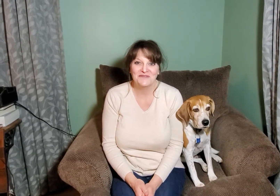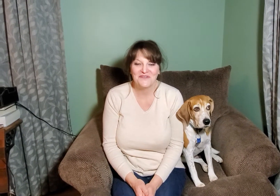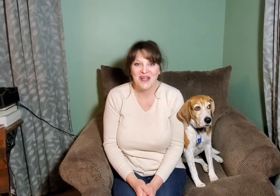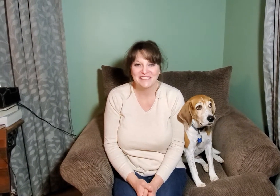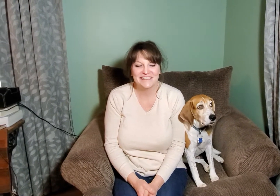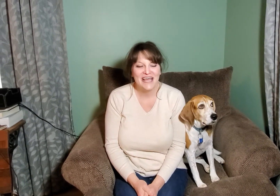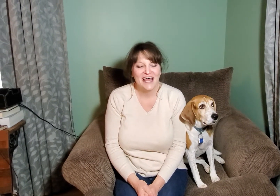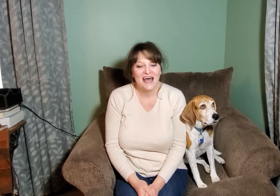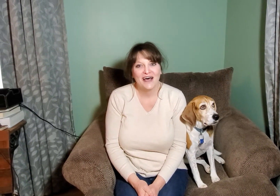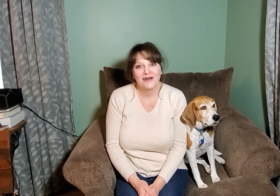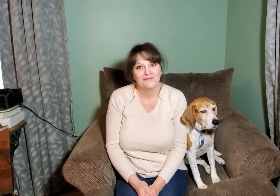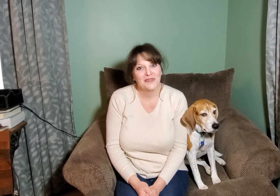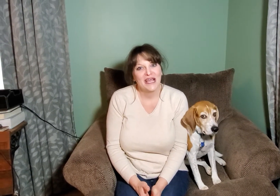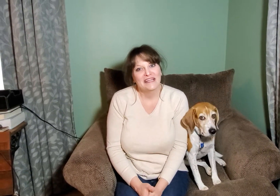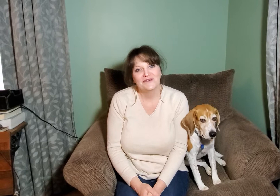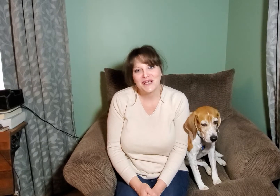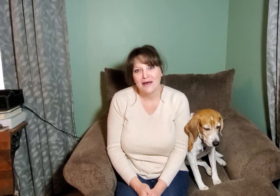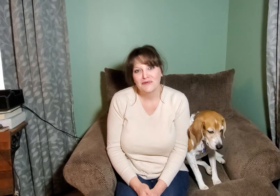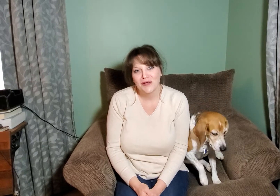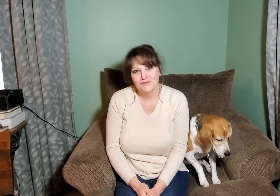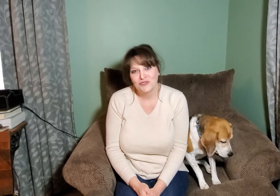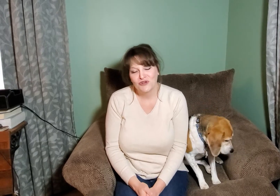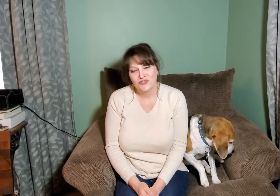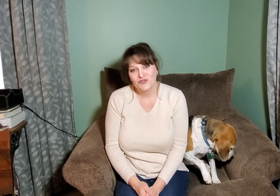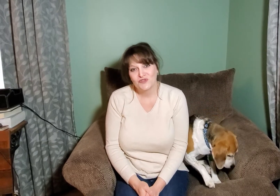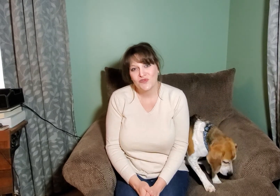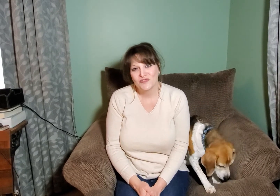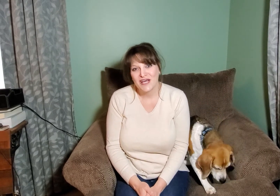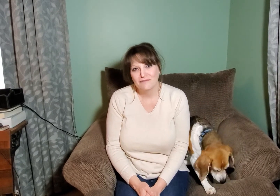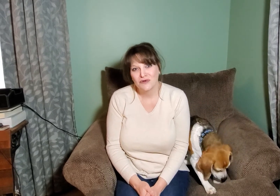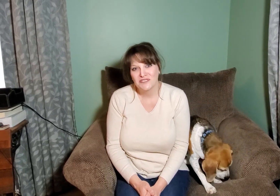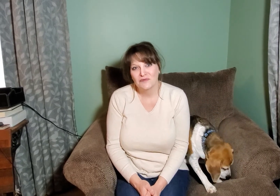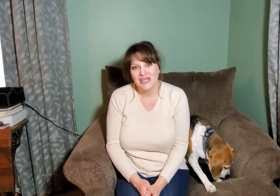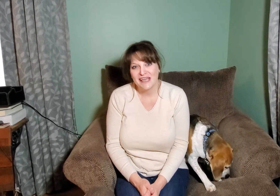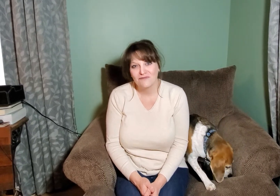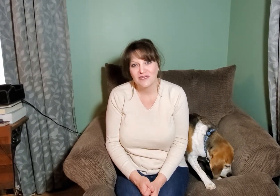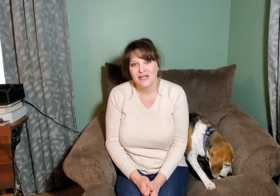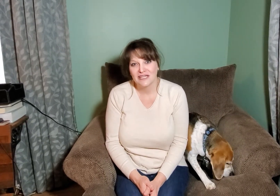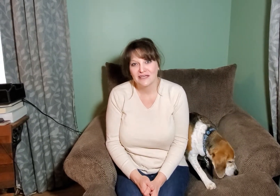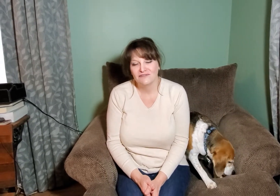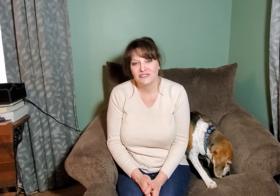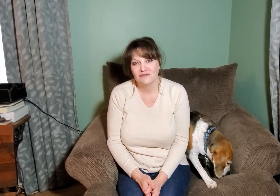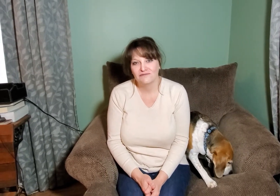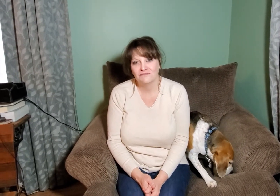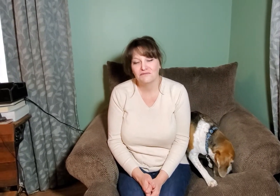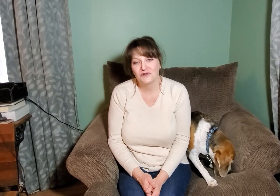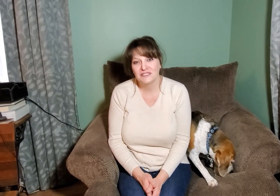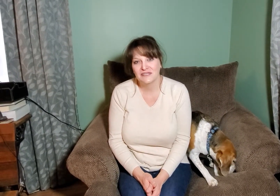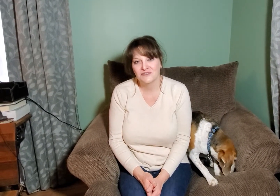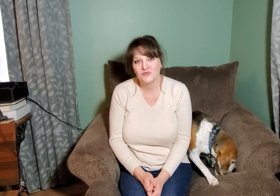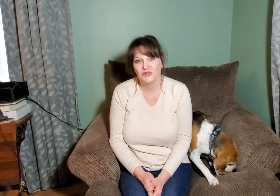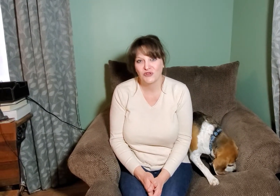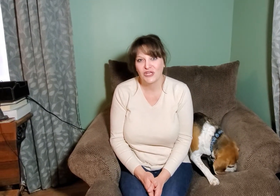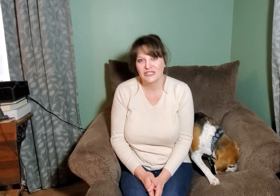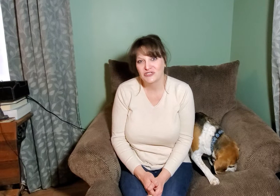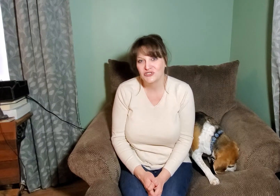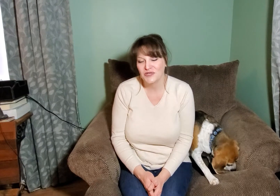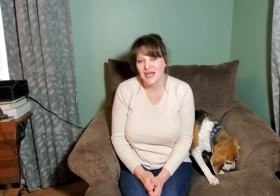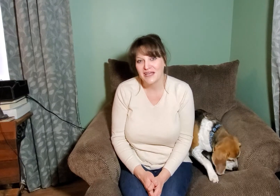friends. There's copyright restrictions, so there's a lot of books that we can't read online for different reasons. We're looking into doing that.